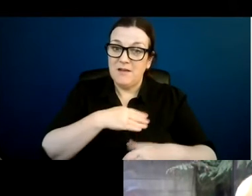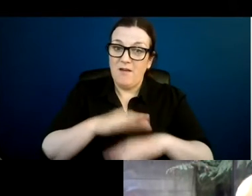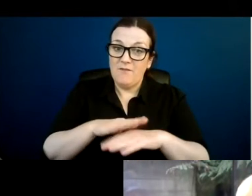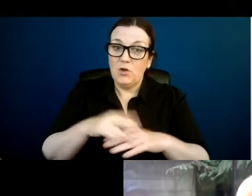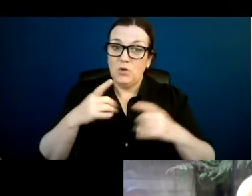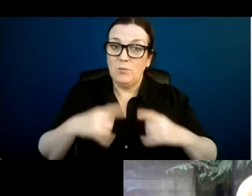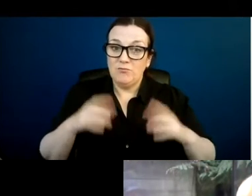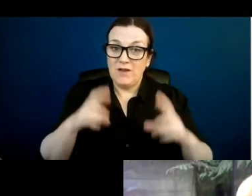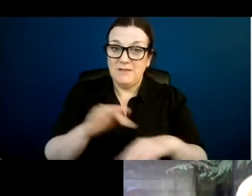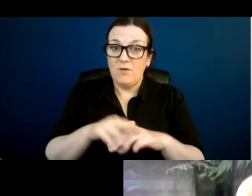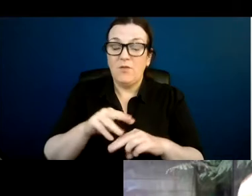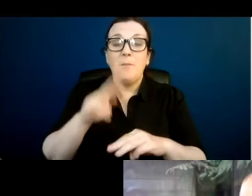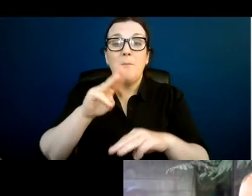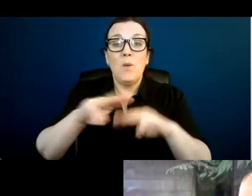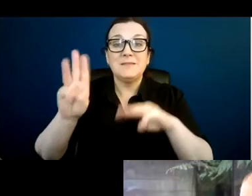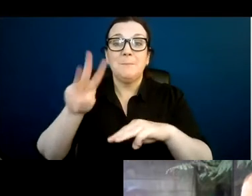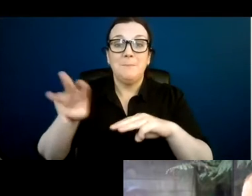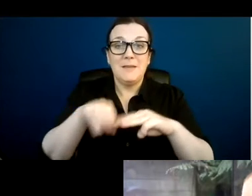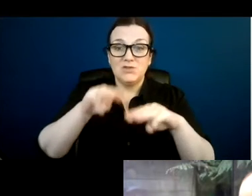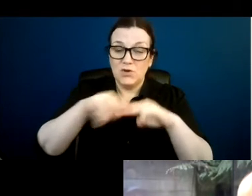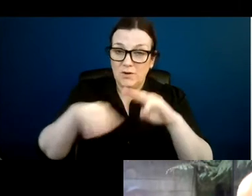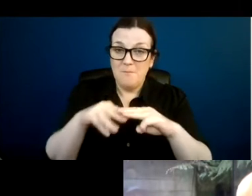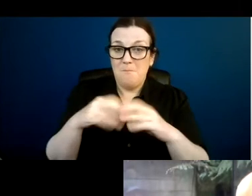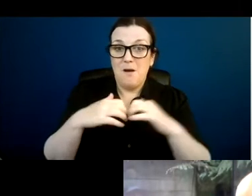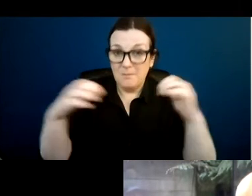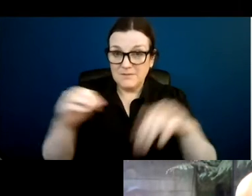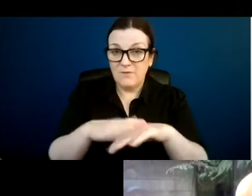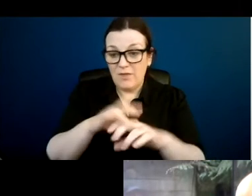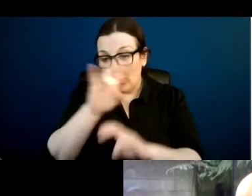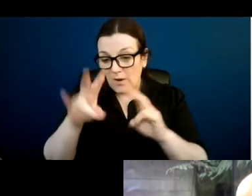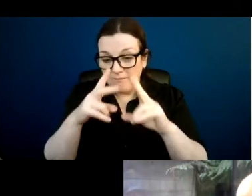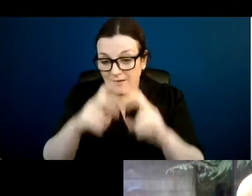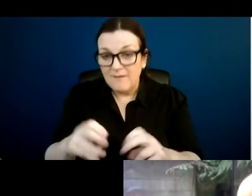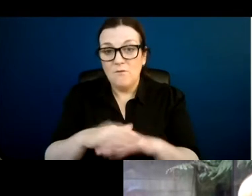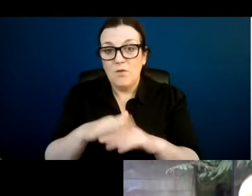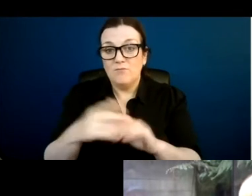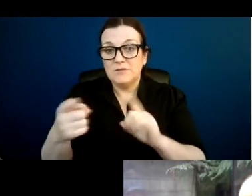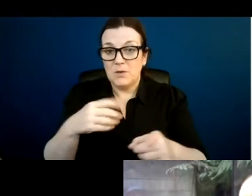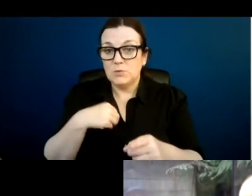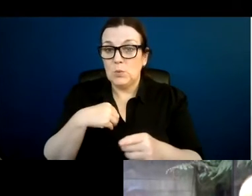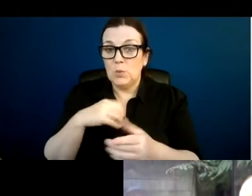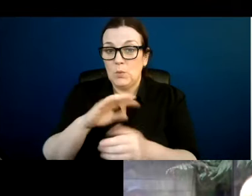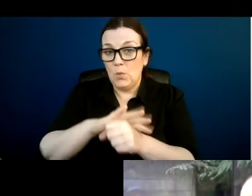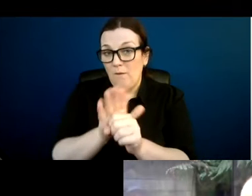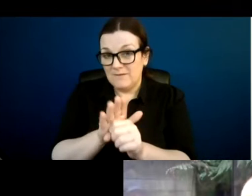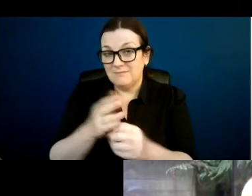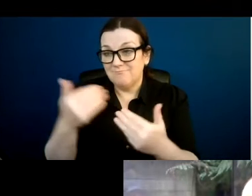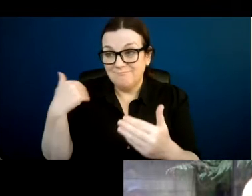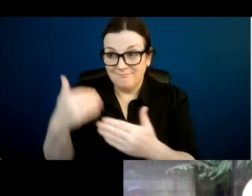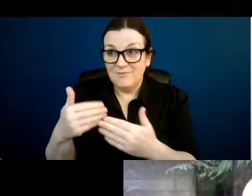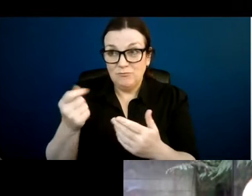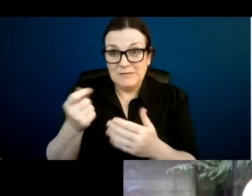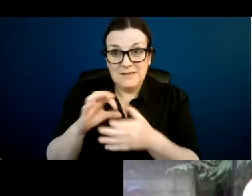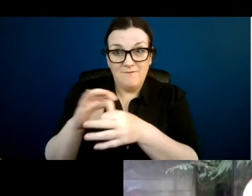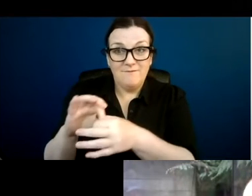Parliament for their inquiry into the human rights implications of the government's response to COVID-19. So welcome to Alex. have